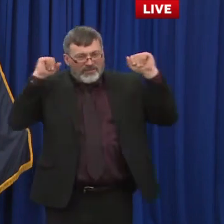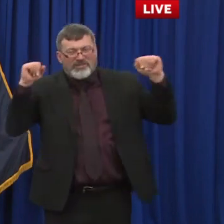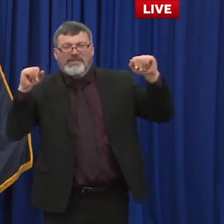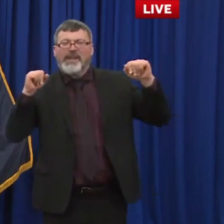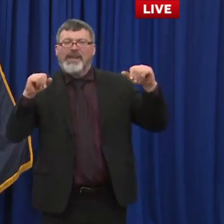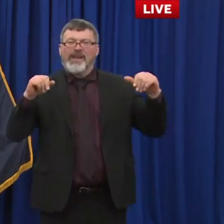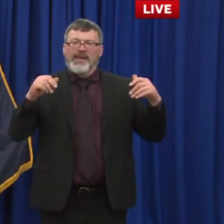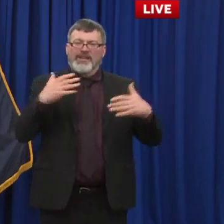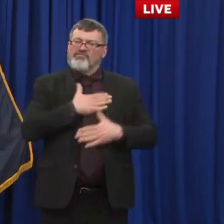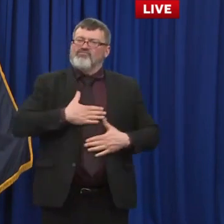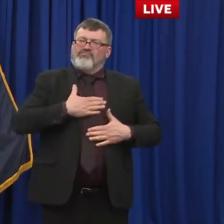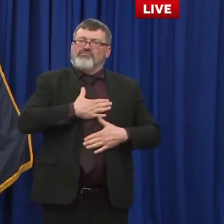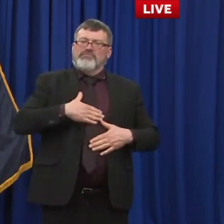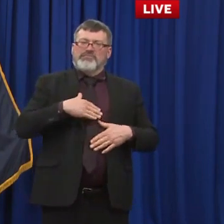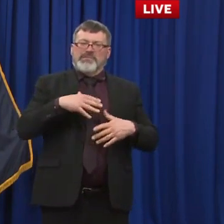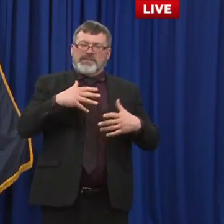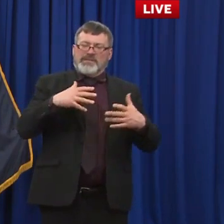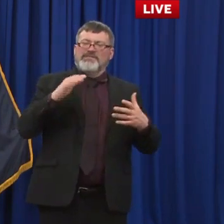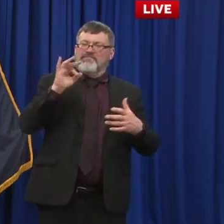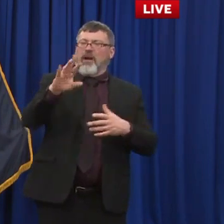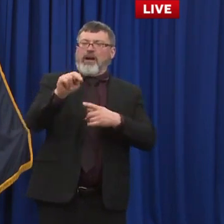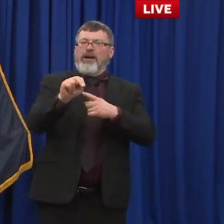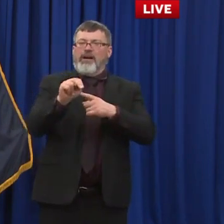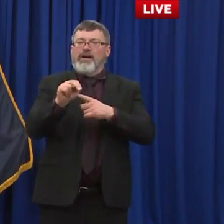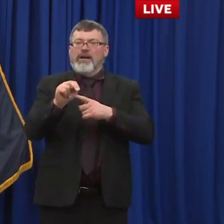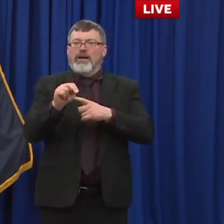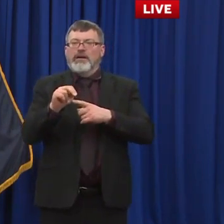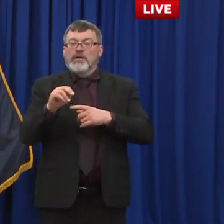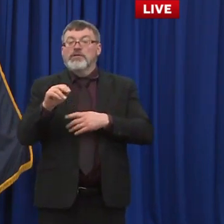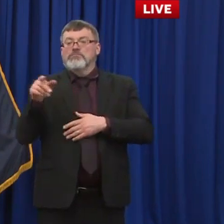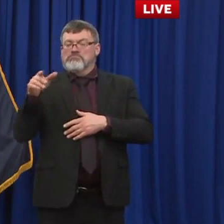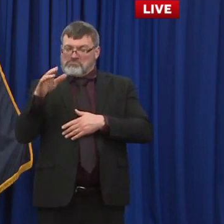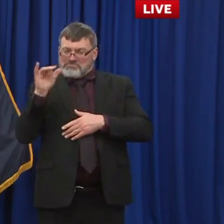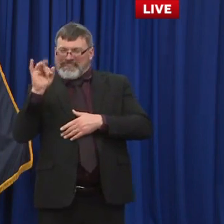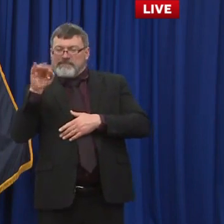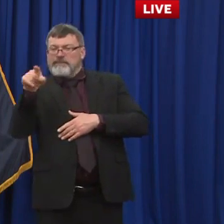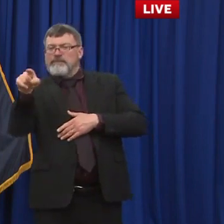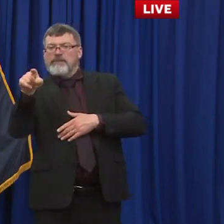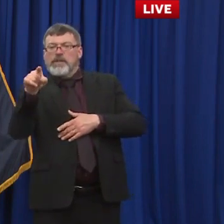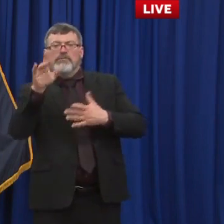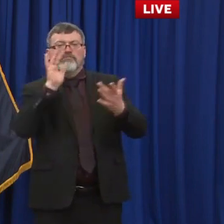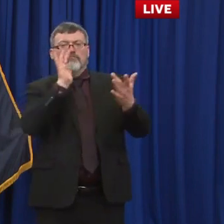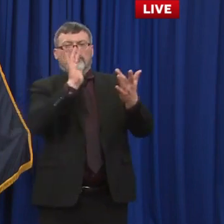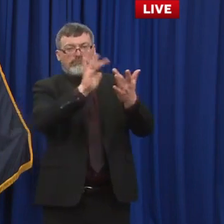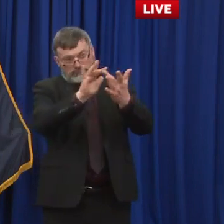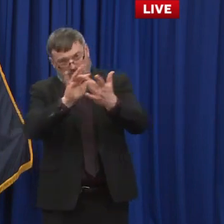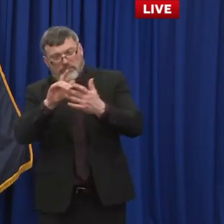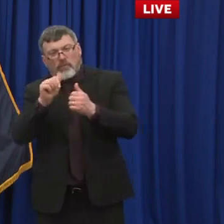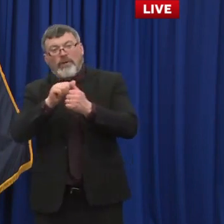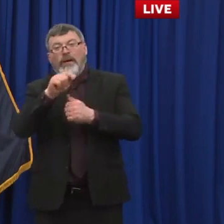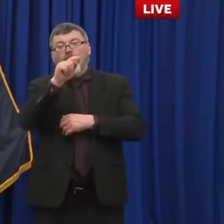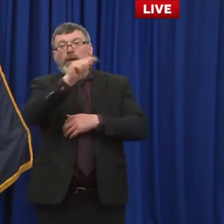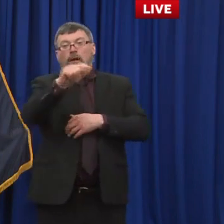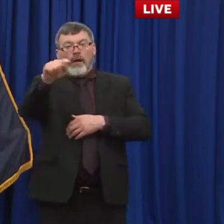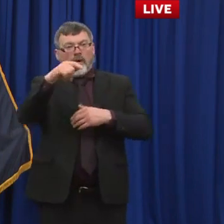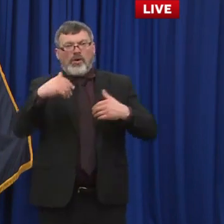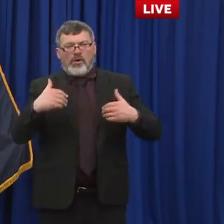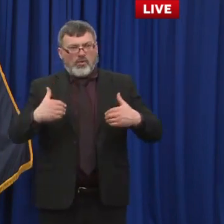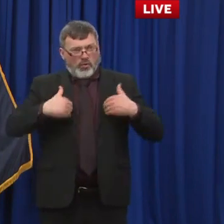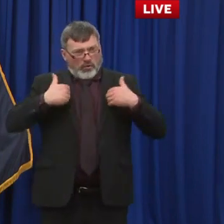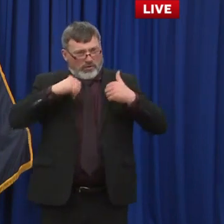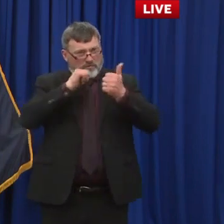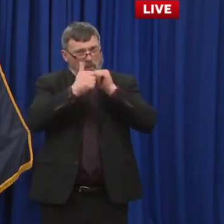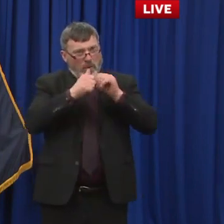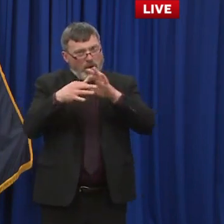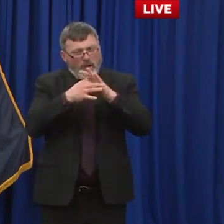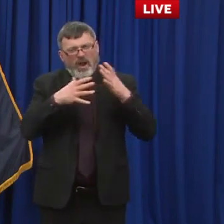recreation leagues in towns or the schools themselves they're taking a lot of precautions they really are doing a great job but still providing that opportunity for kids which